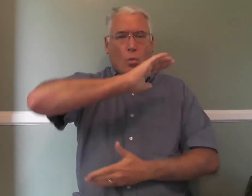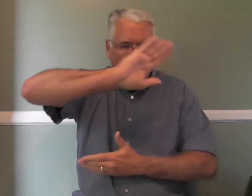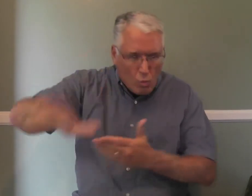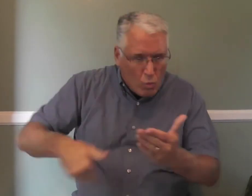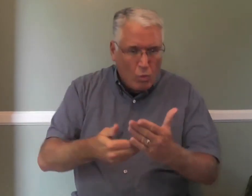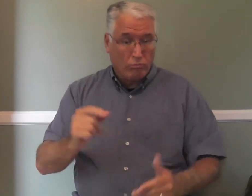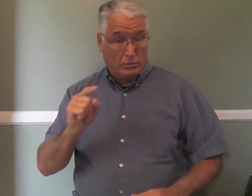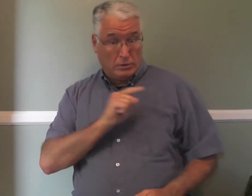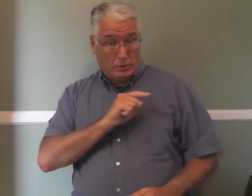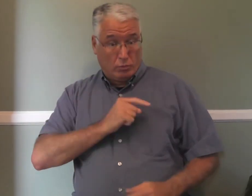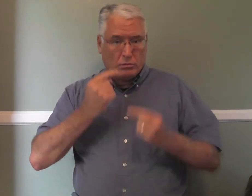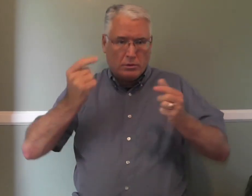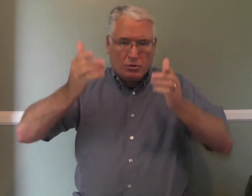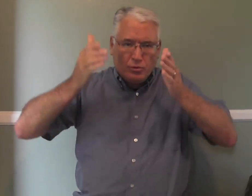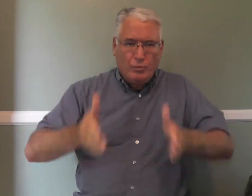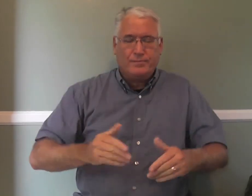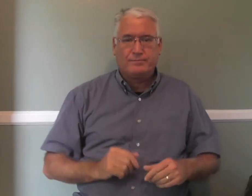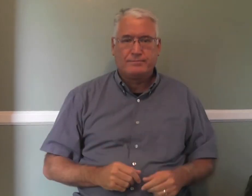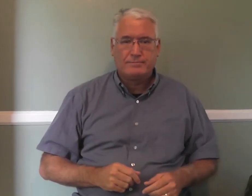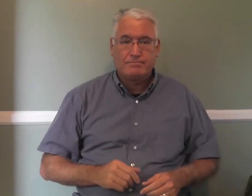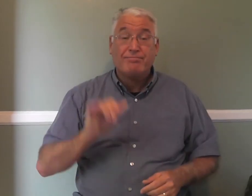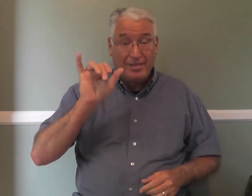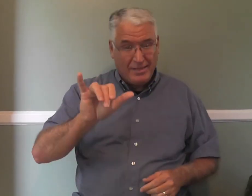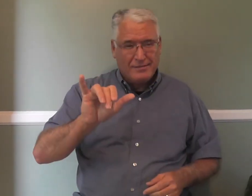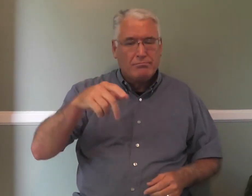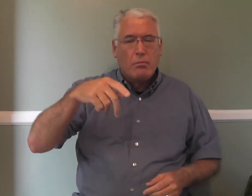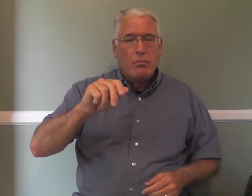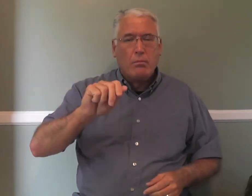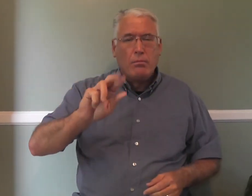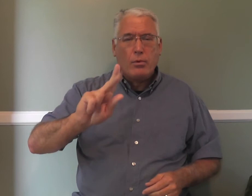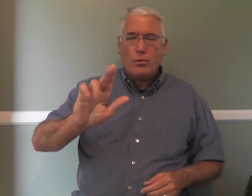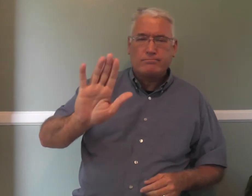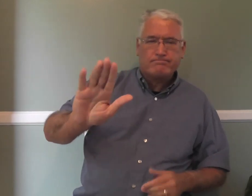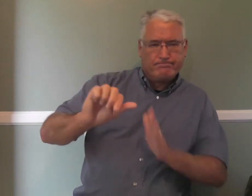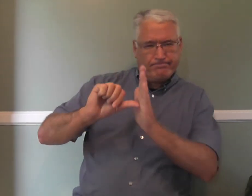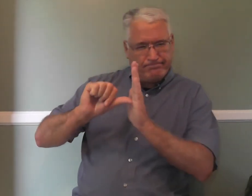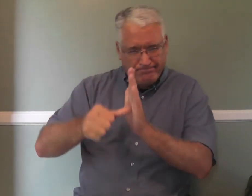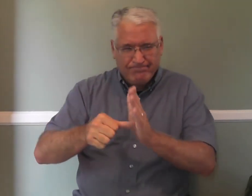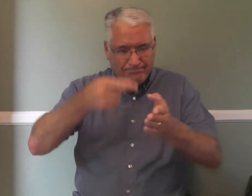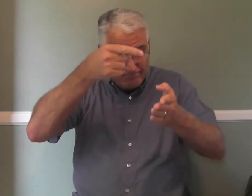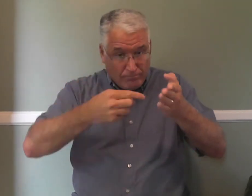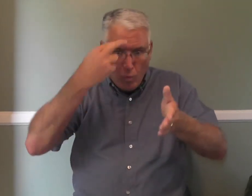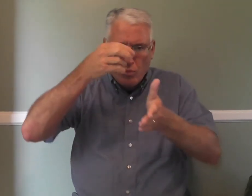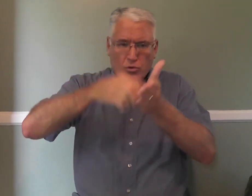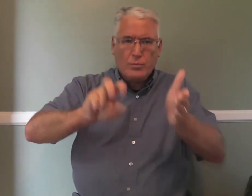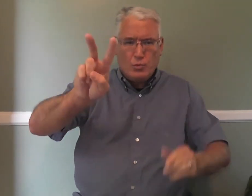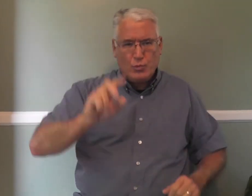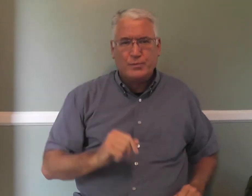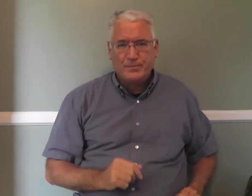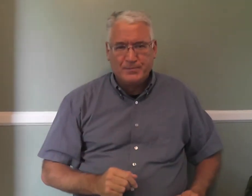Understand? It's clear. We are all guilty sinners. That's what Paul is emphasizing.